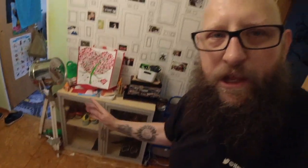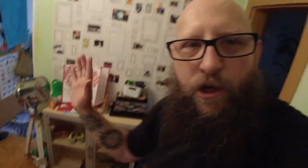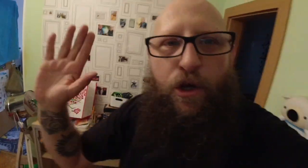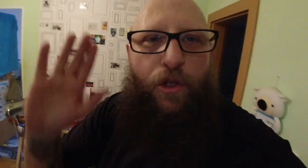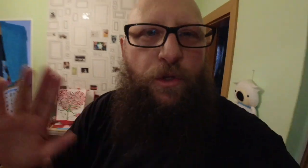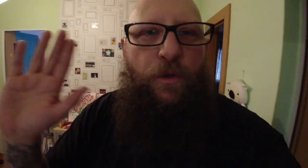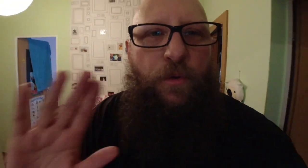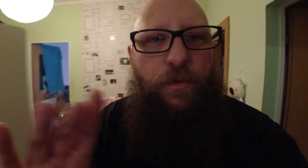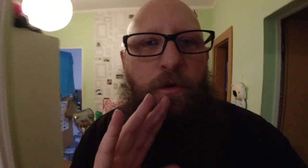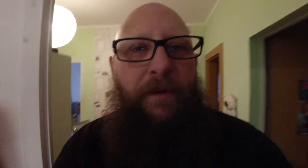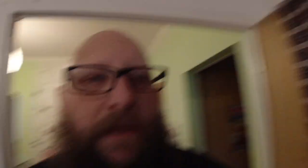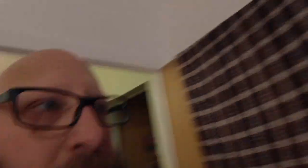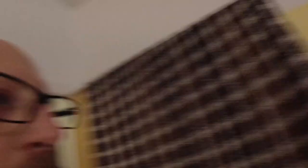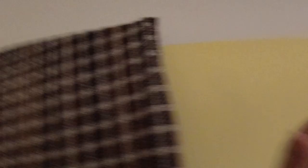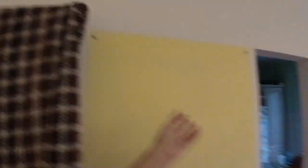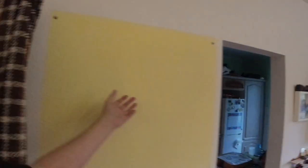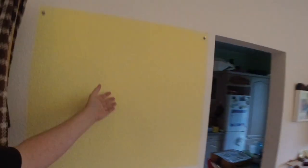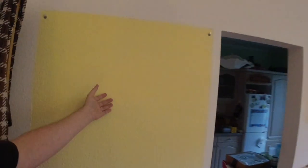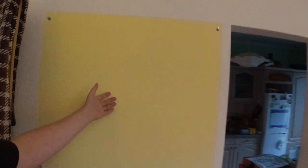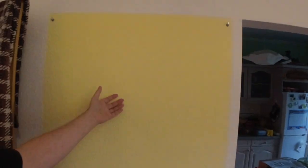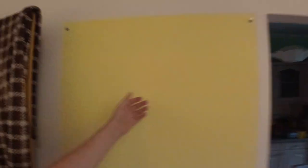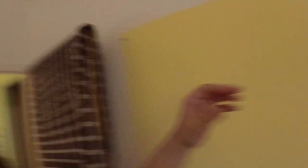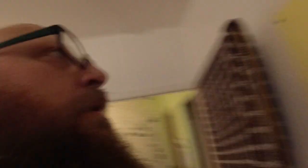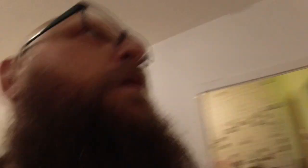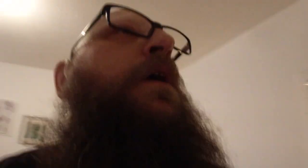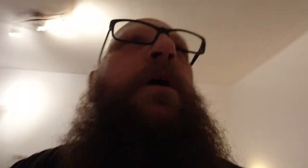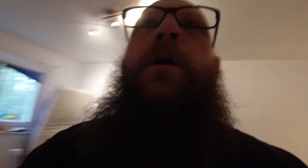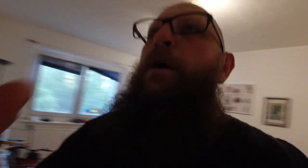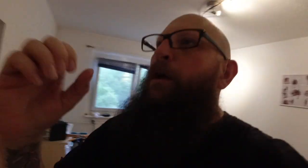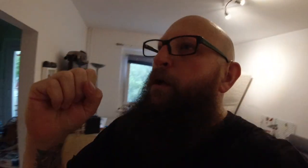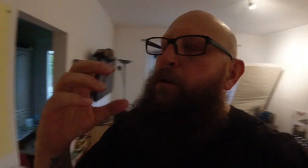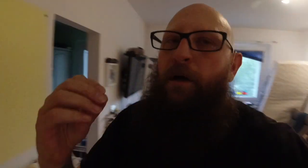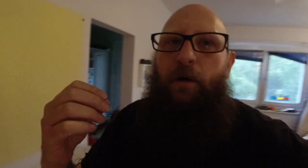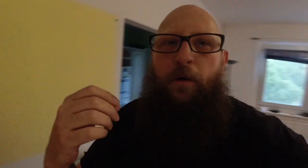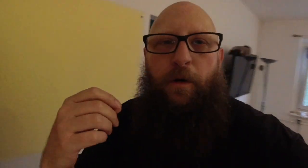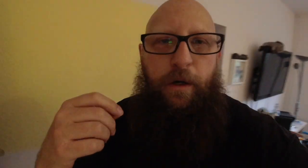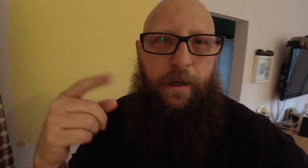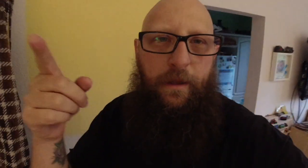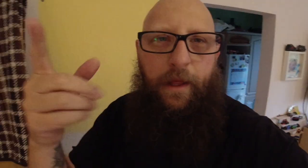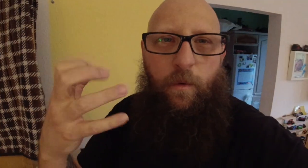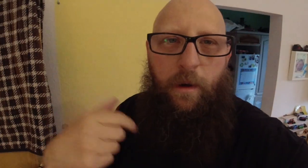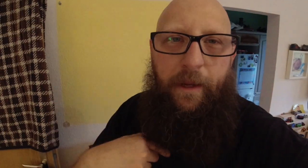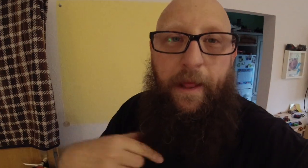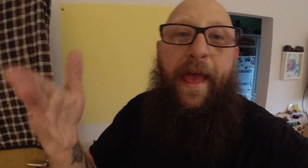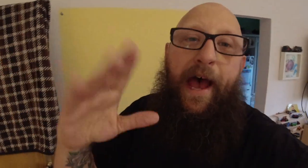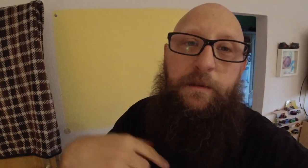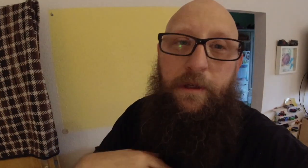used to be here, so they want me, they actually